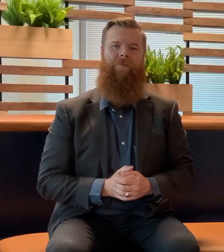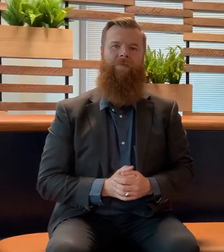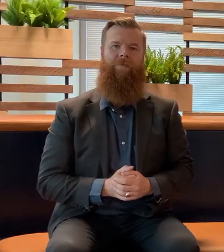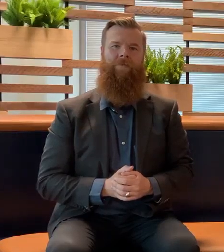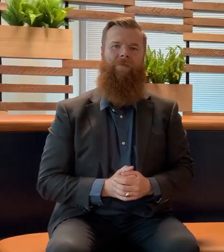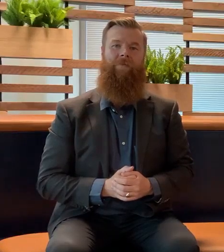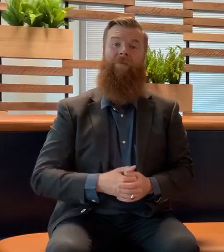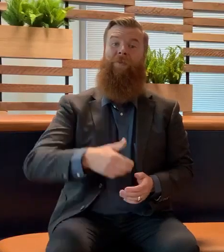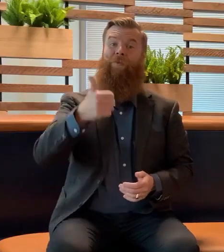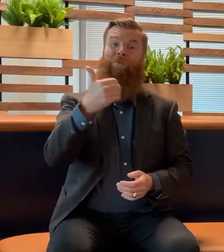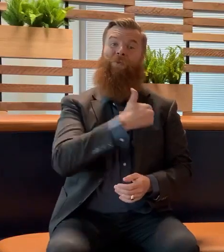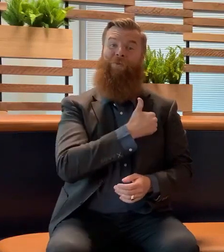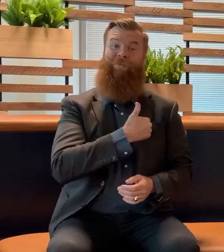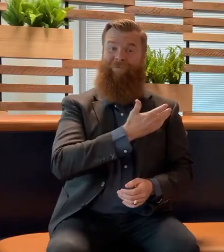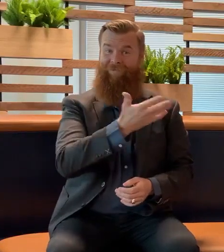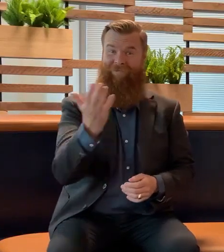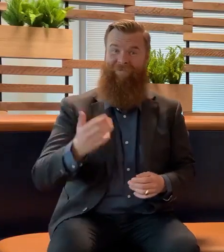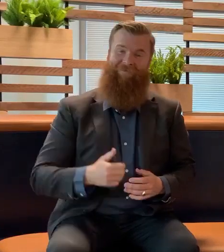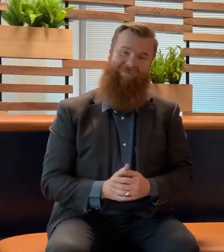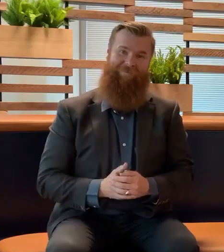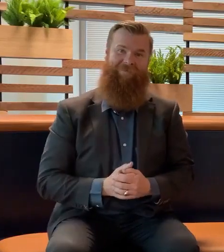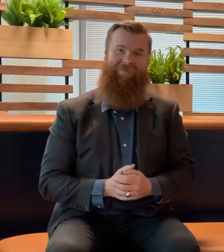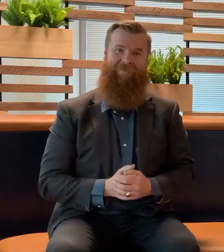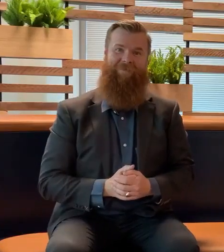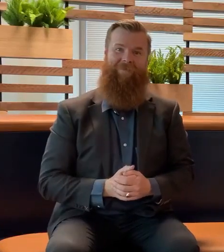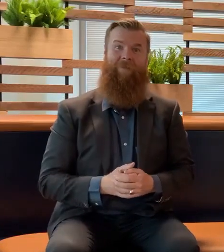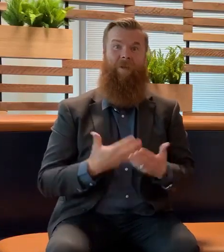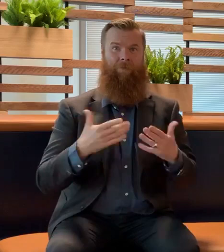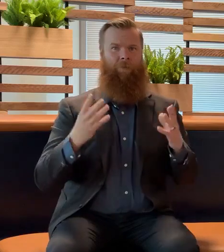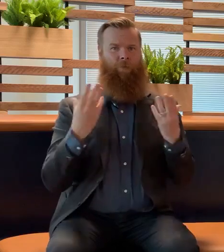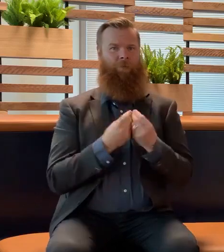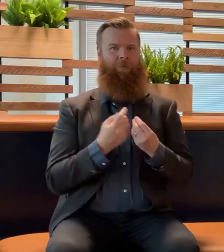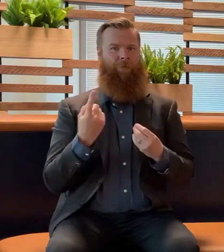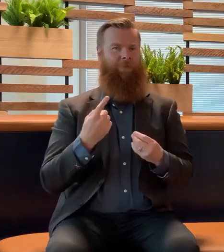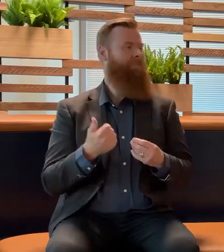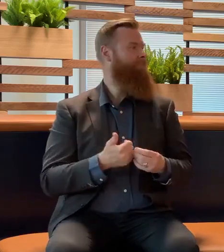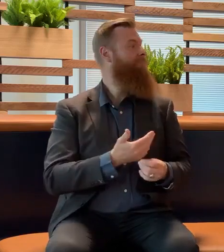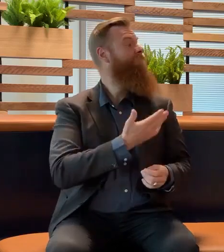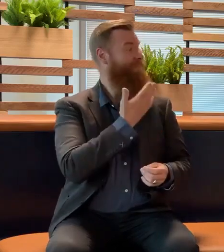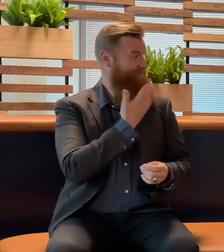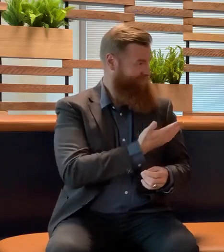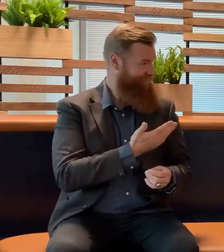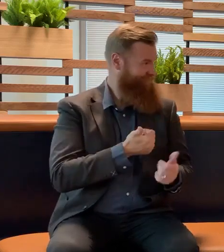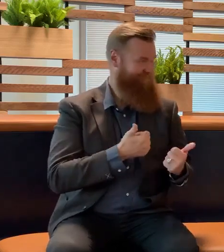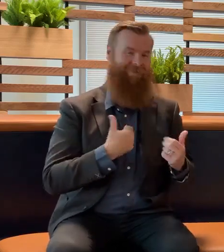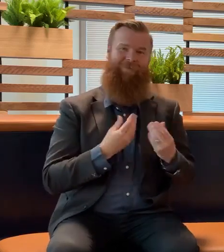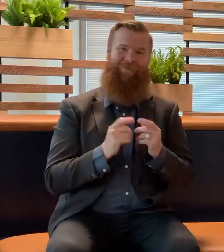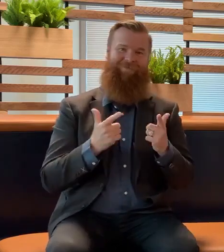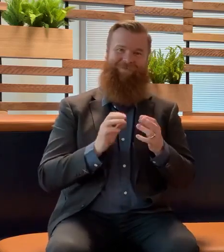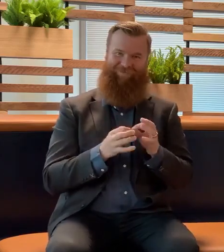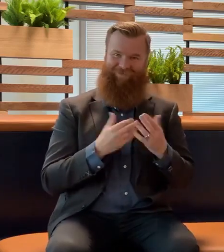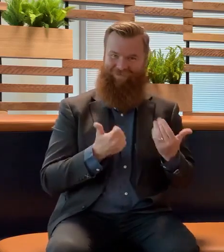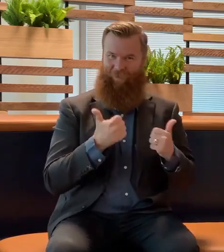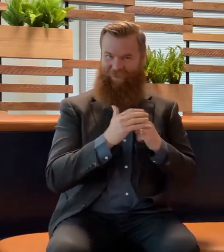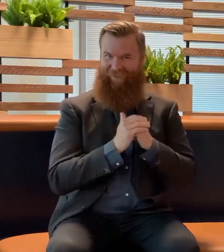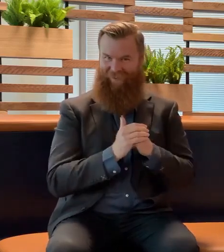Good morning everyone and I'm accompanied here by my good friend now Remus. Thank you for your wonderful work.